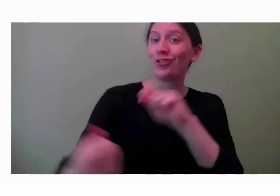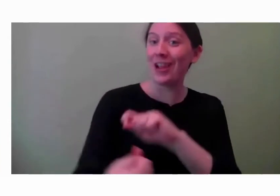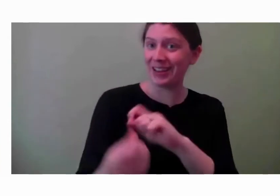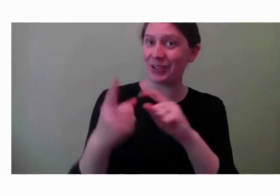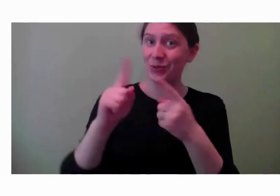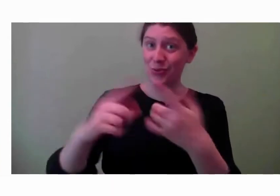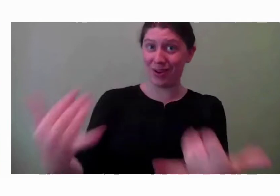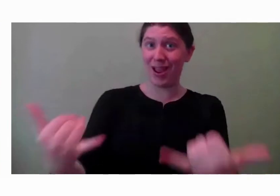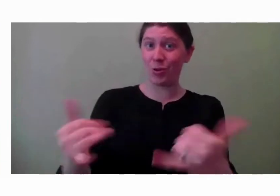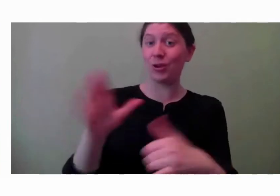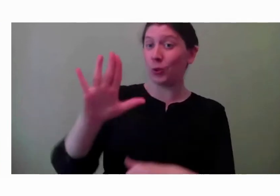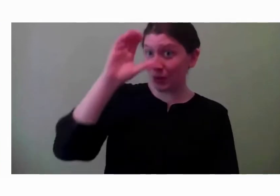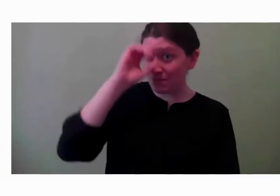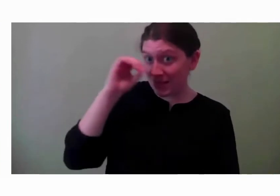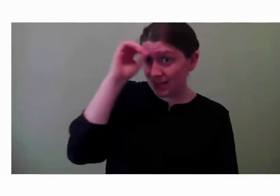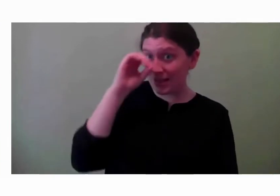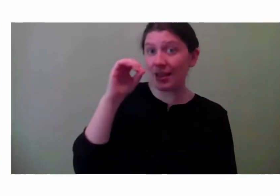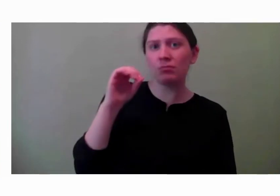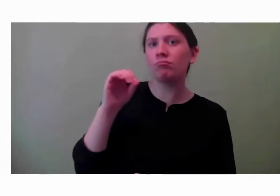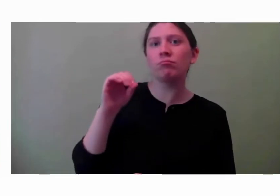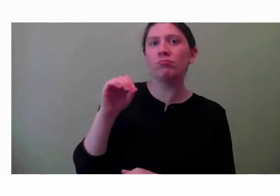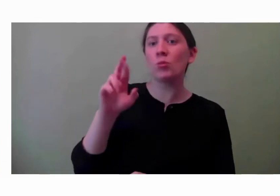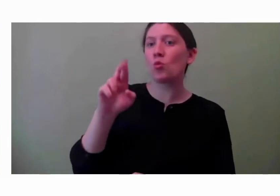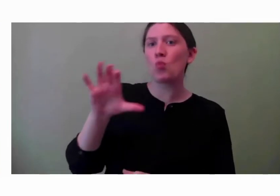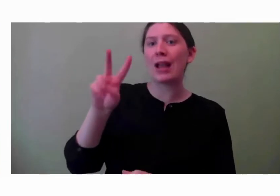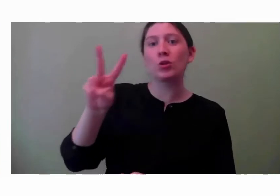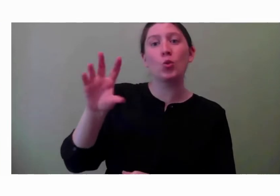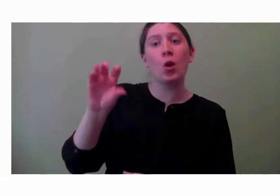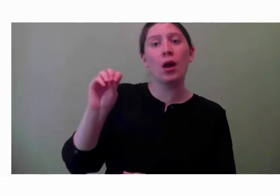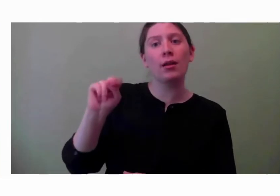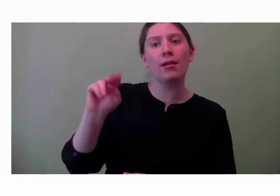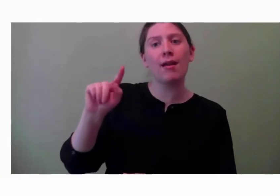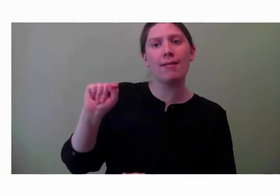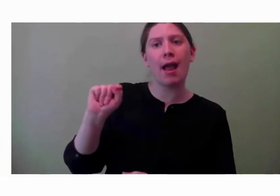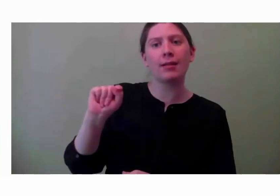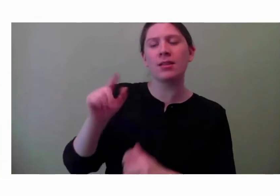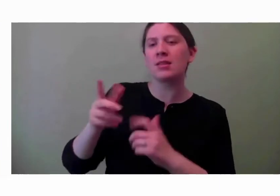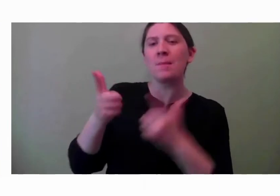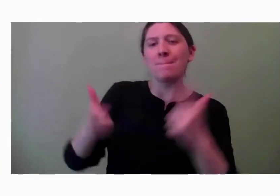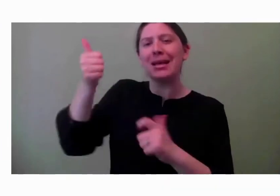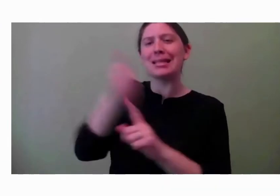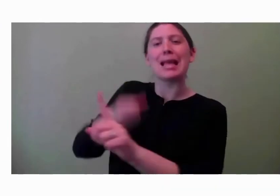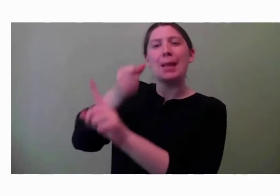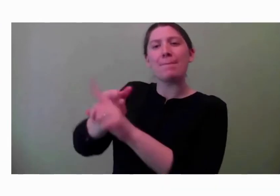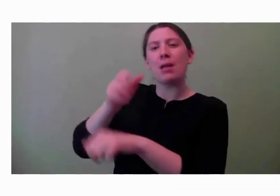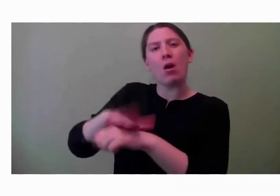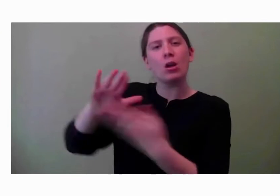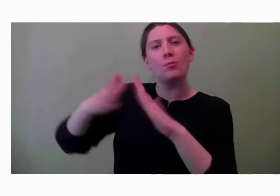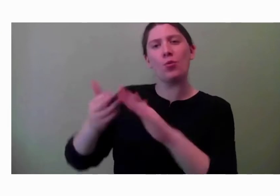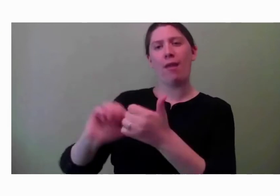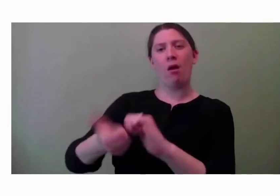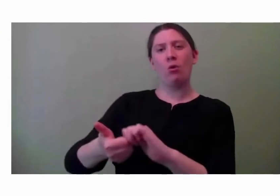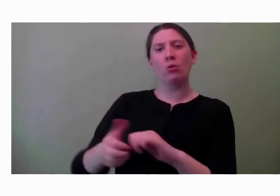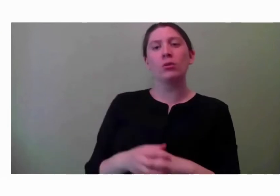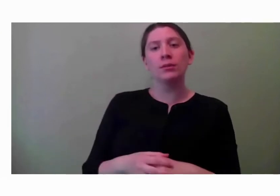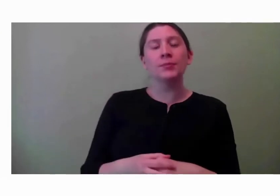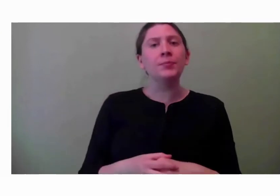what has Rec to Connect done that has made the most impact on your community? I think the most that we've done has been able to expand